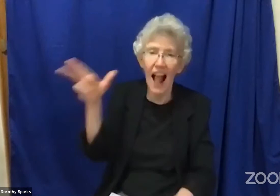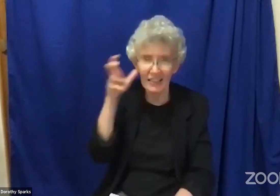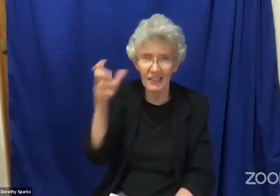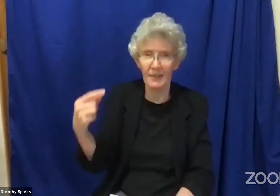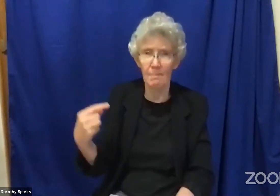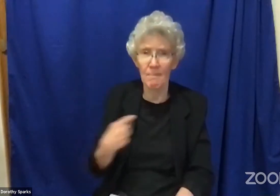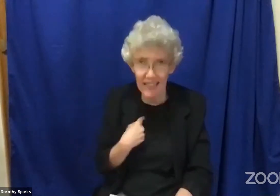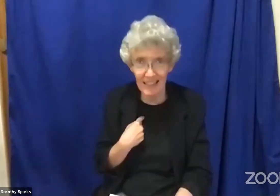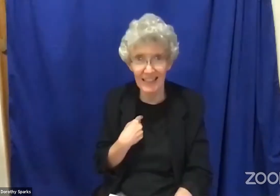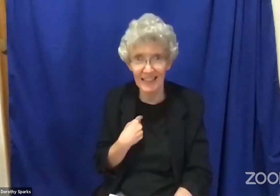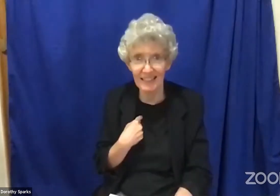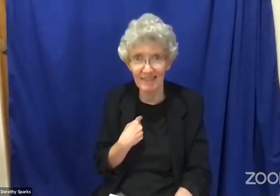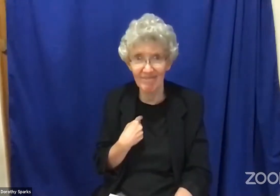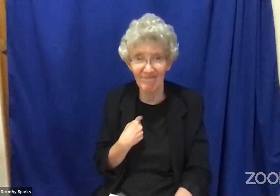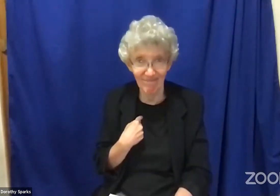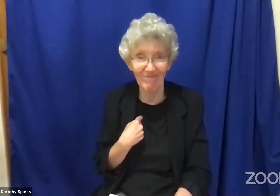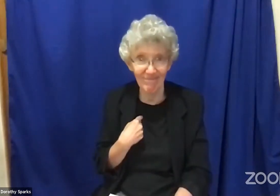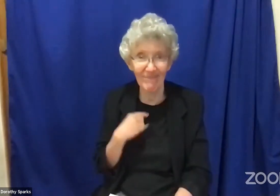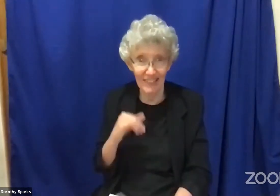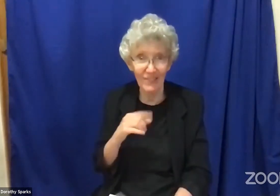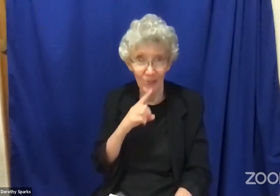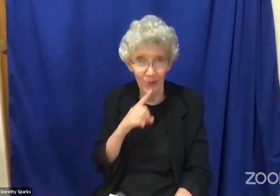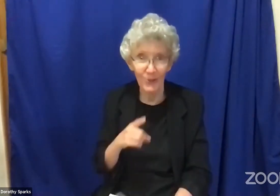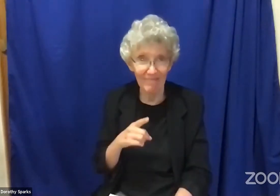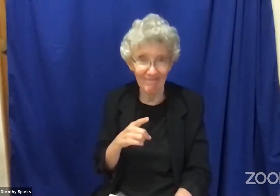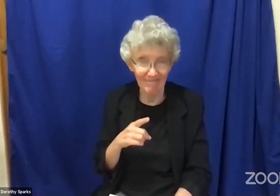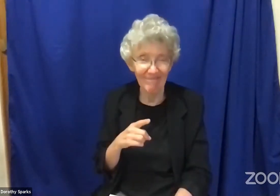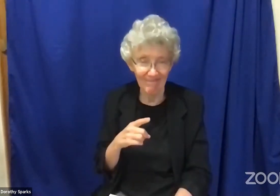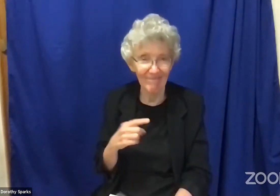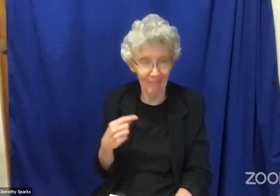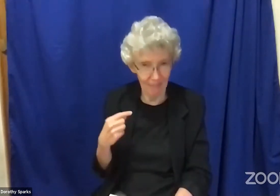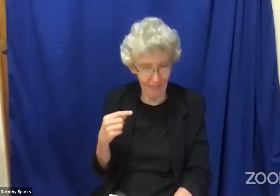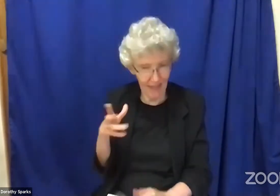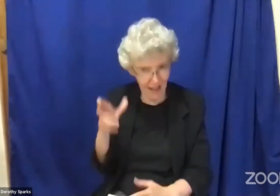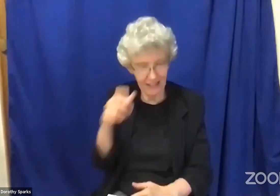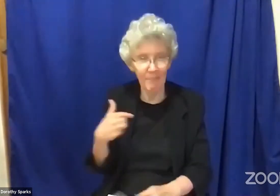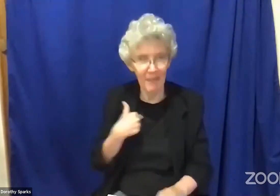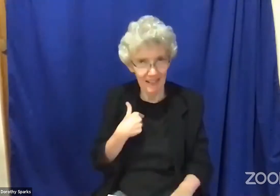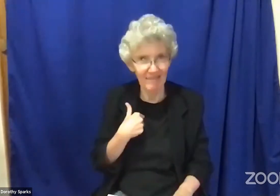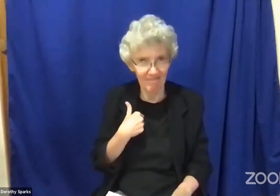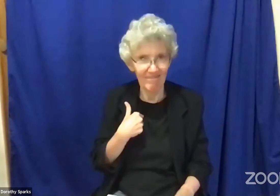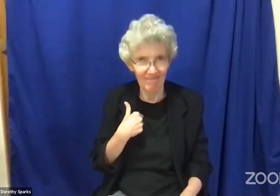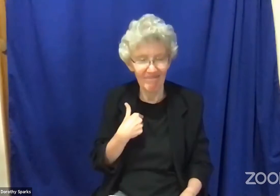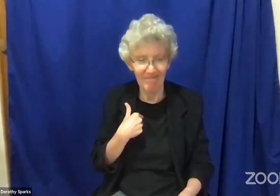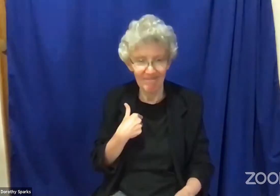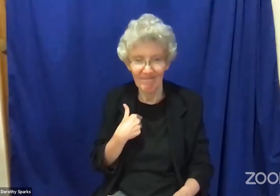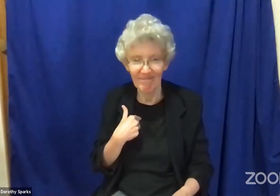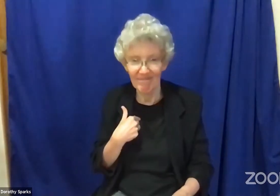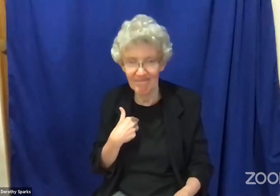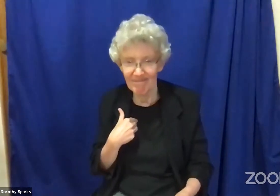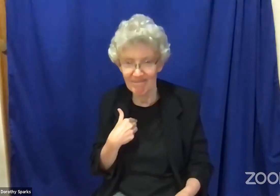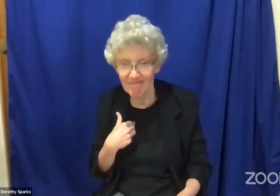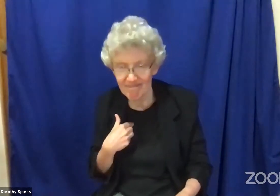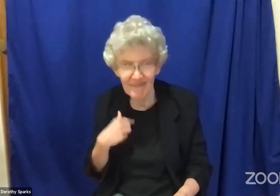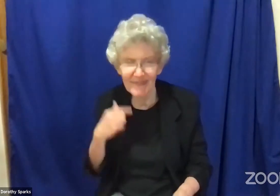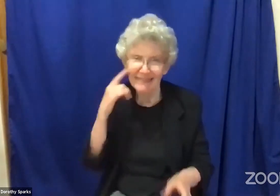said just listen to me just listen listen to the stories that we share